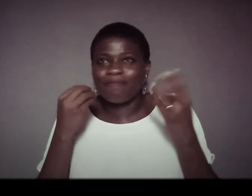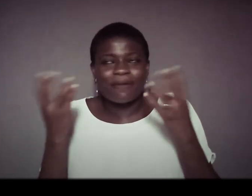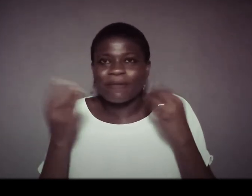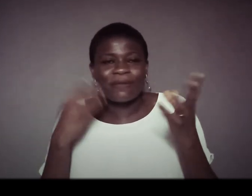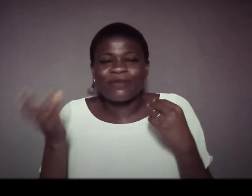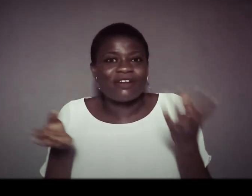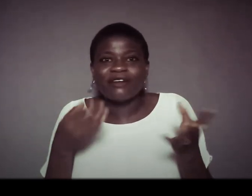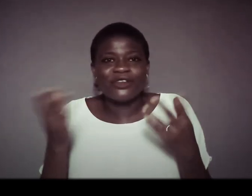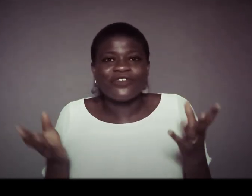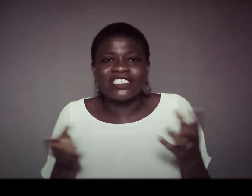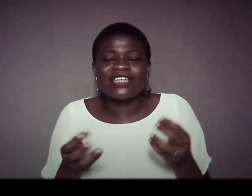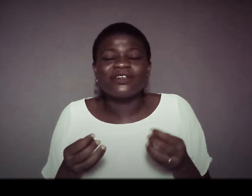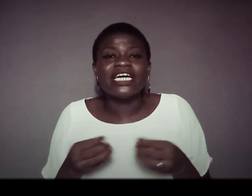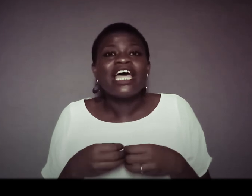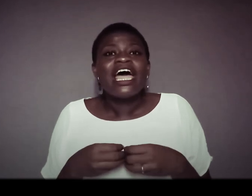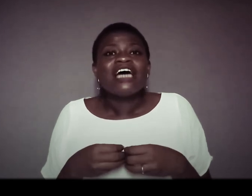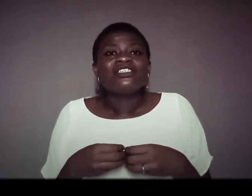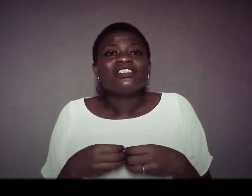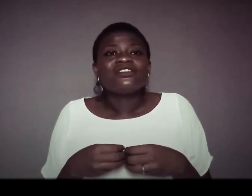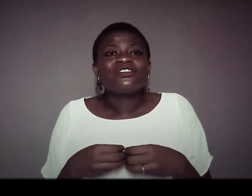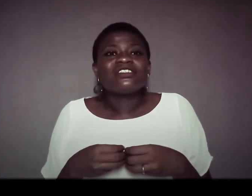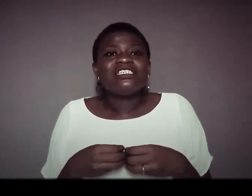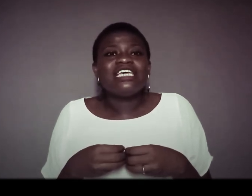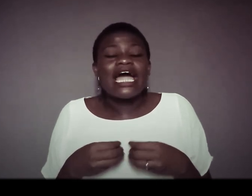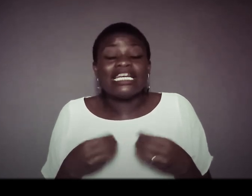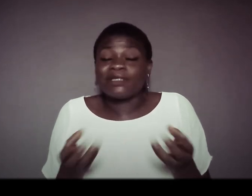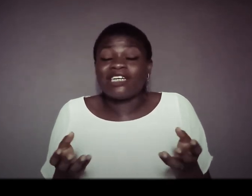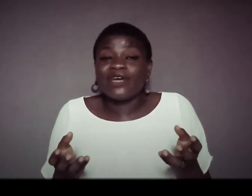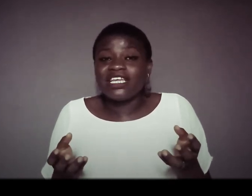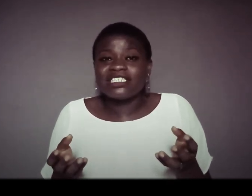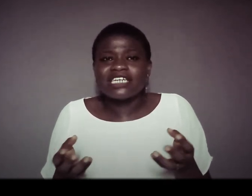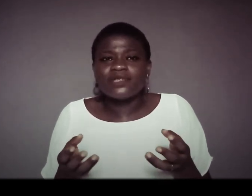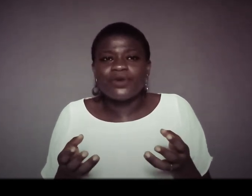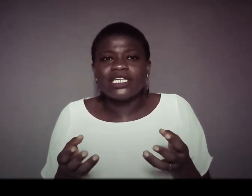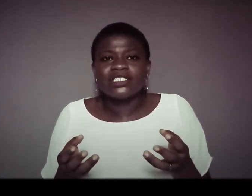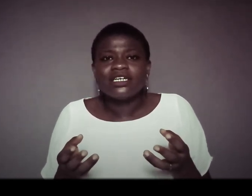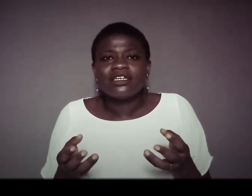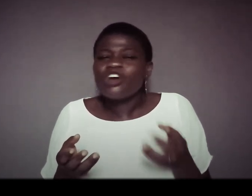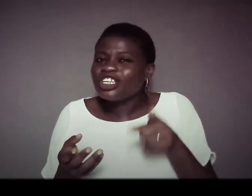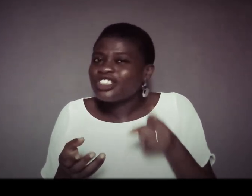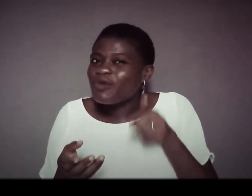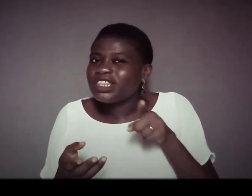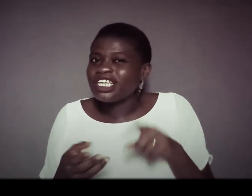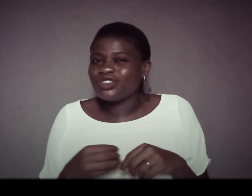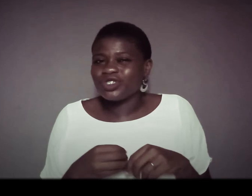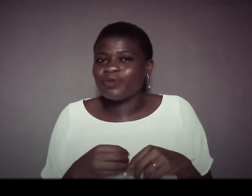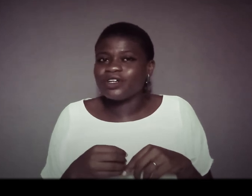around your face and all that especially when things are spoiled god does not want things to spoil